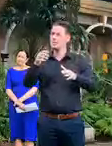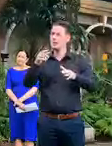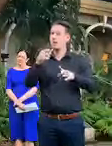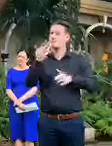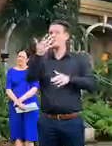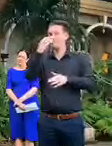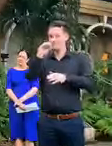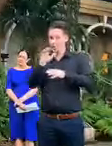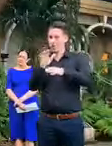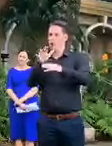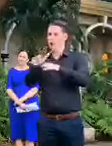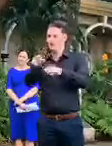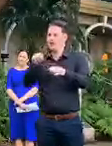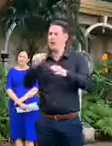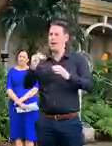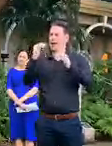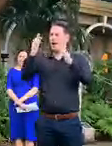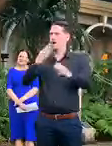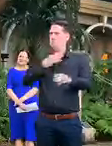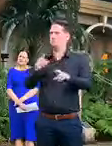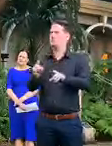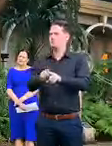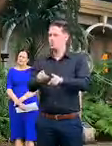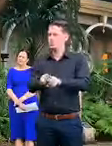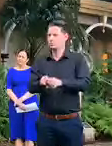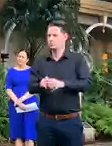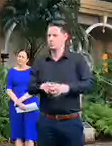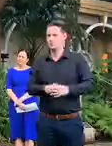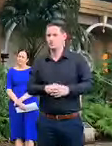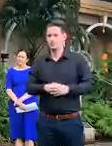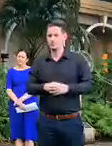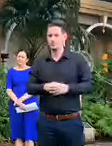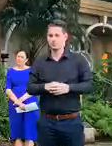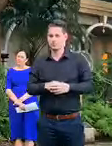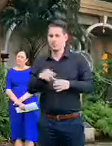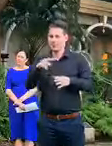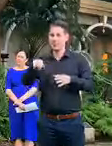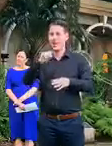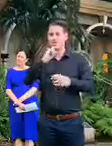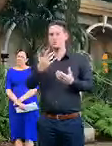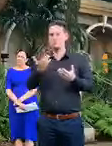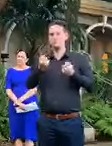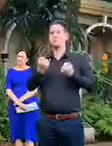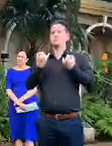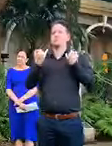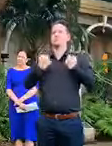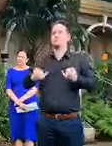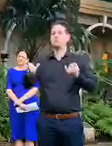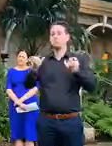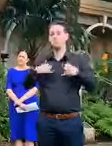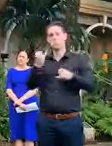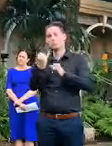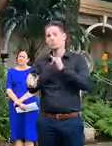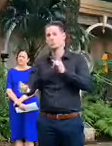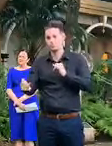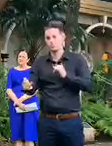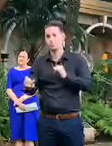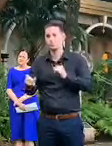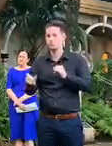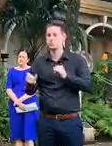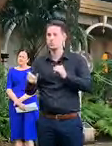are 50 years and over. They're the ones who are most likely to end up with severe disease and it usually happens